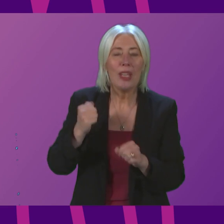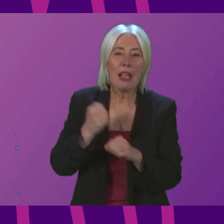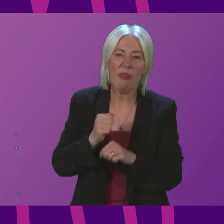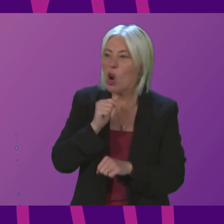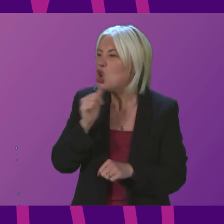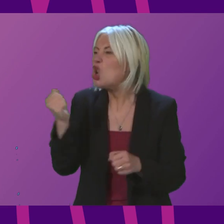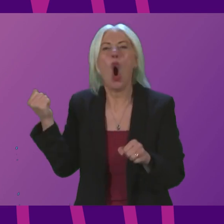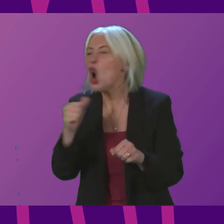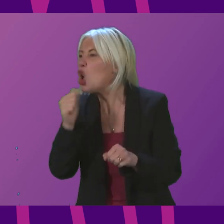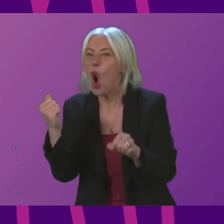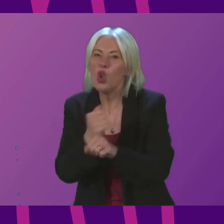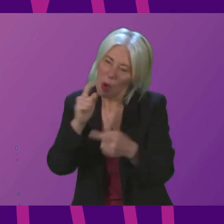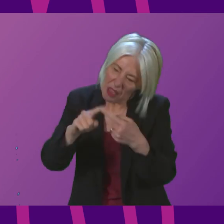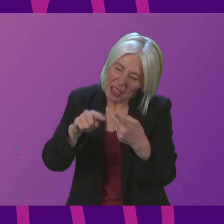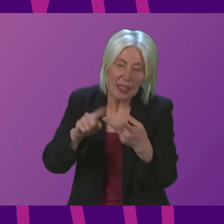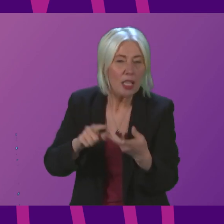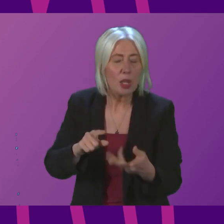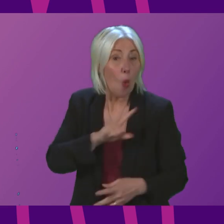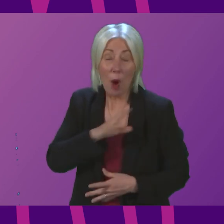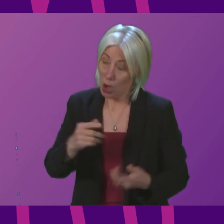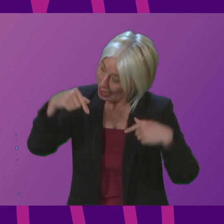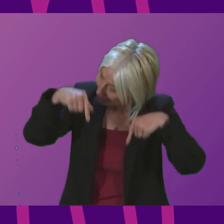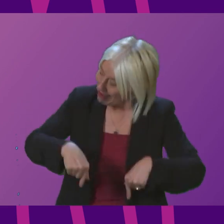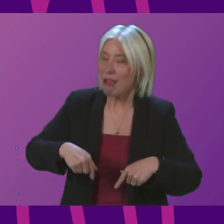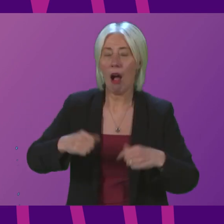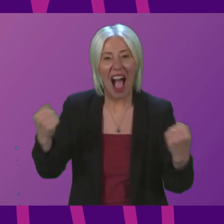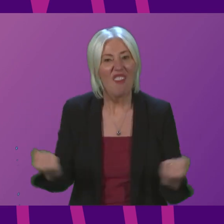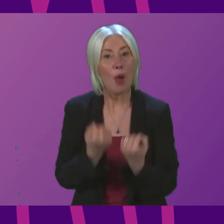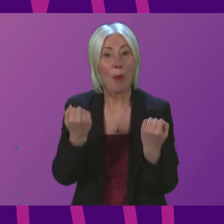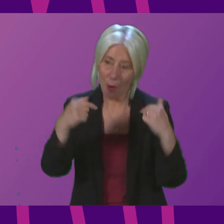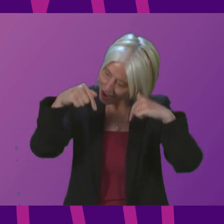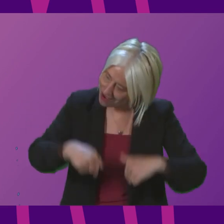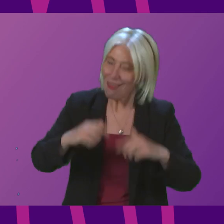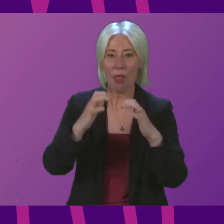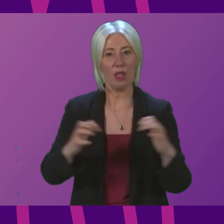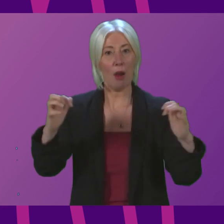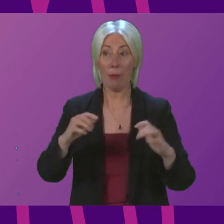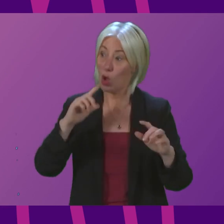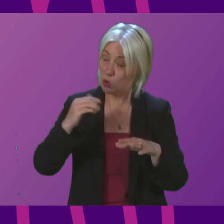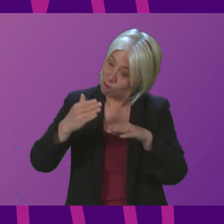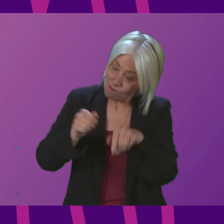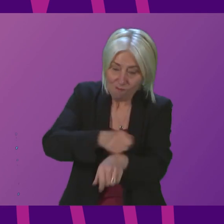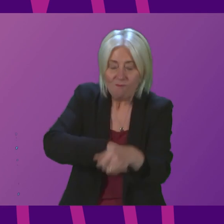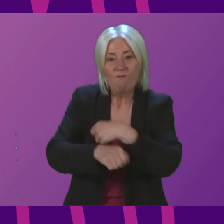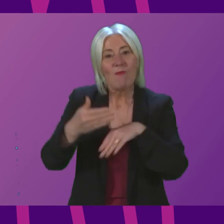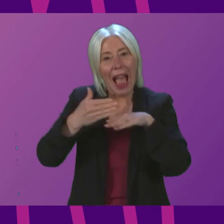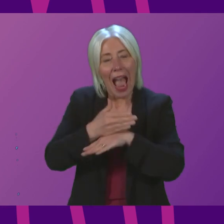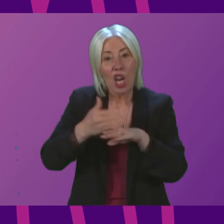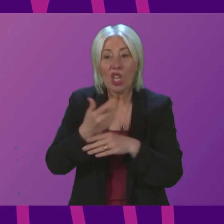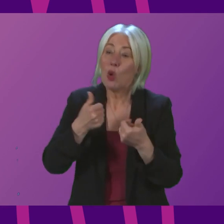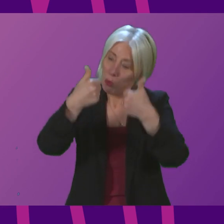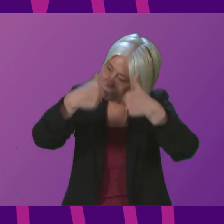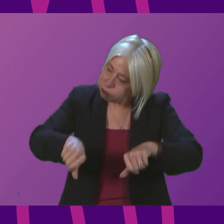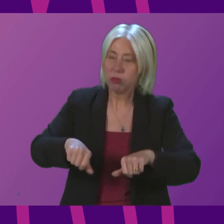doing, why do not we have the powers in this Parliament to take the actions that will remedy the